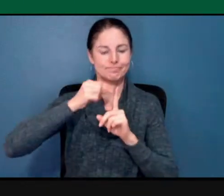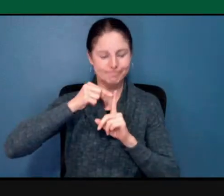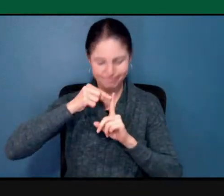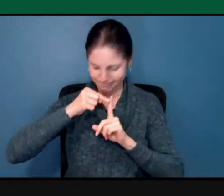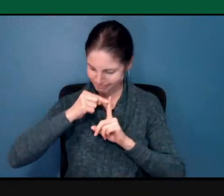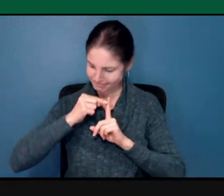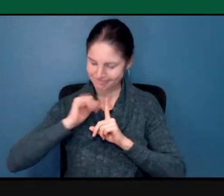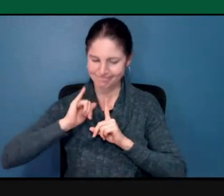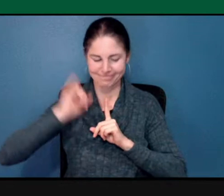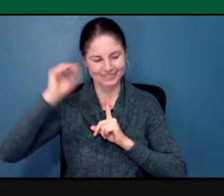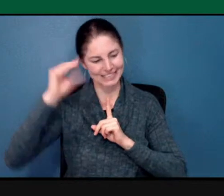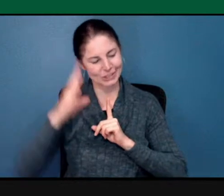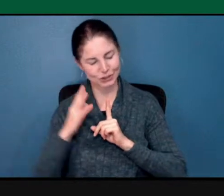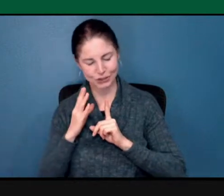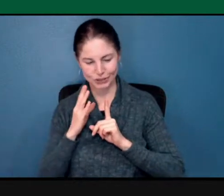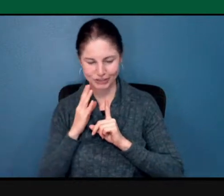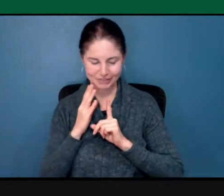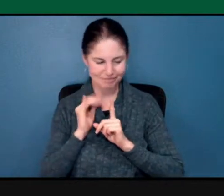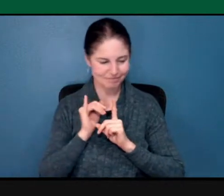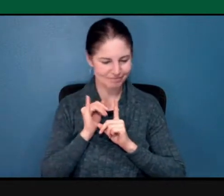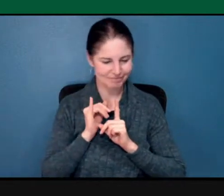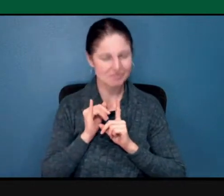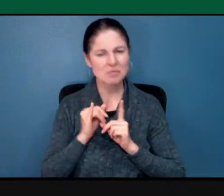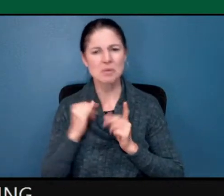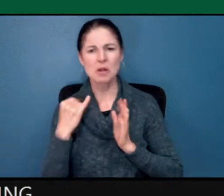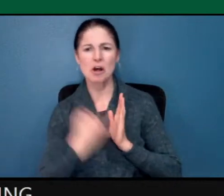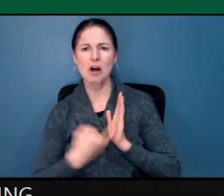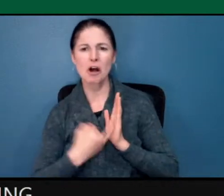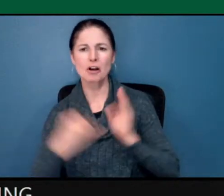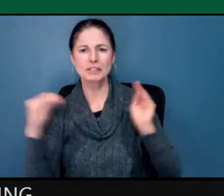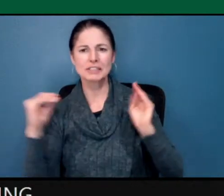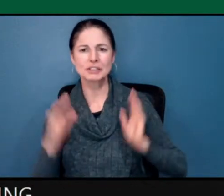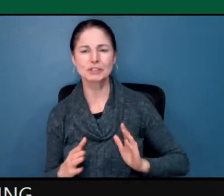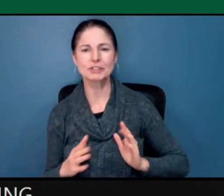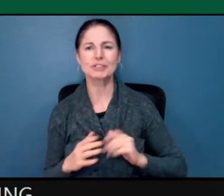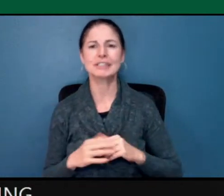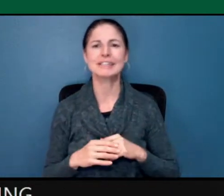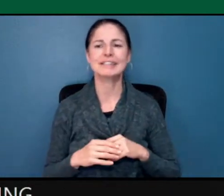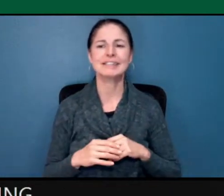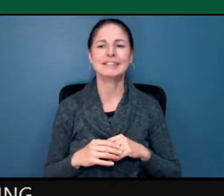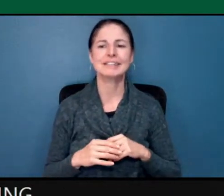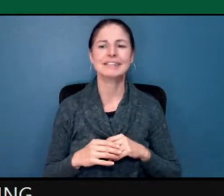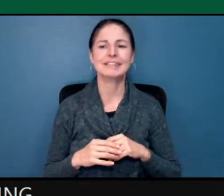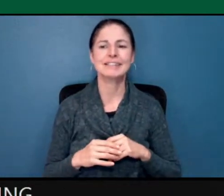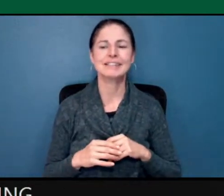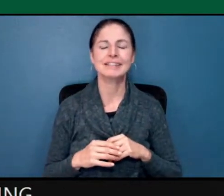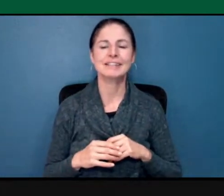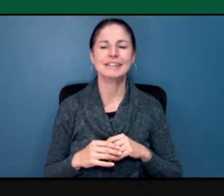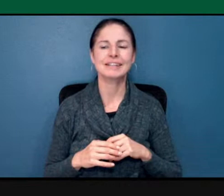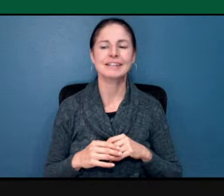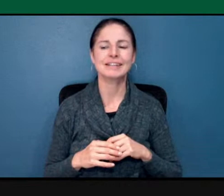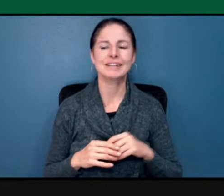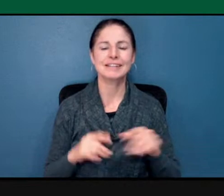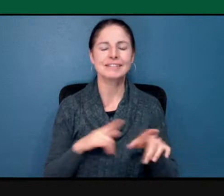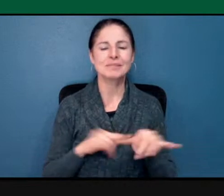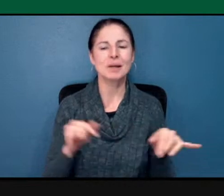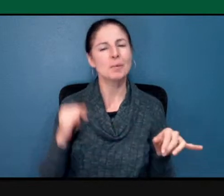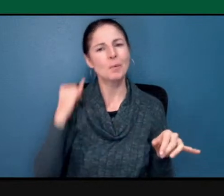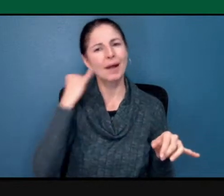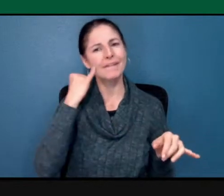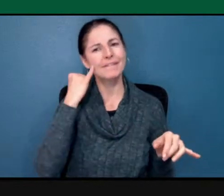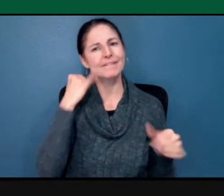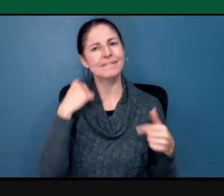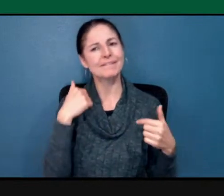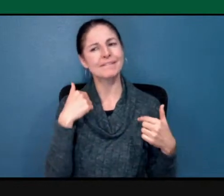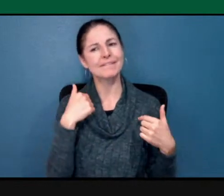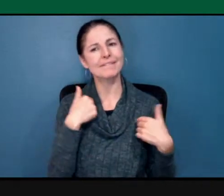as an art teacher, but I'm thinking about, I'm thinking about what if I was a teacher within, you know, from another, like that focused